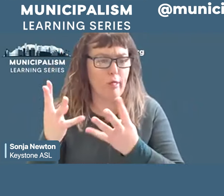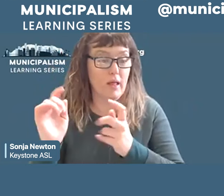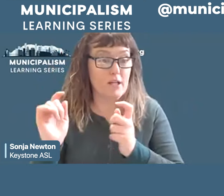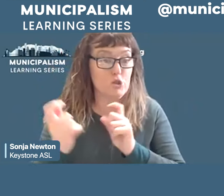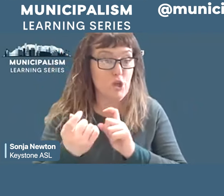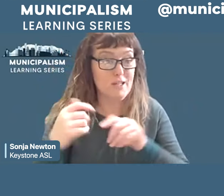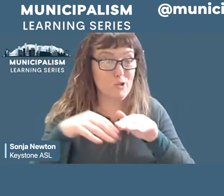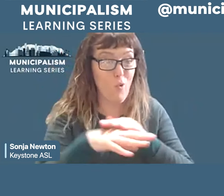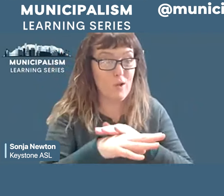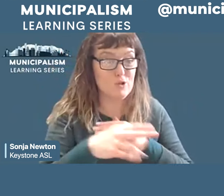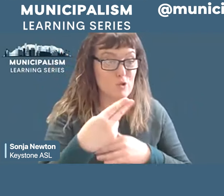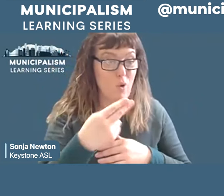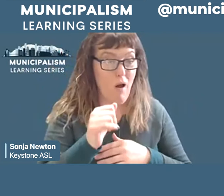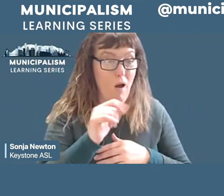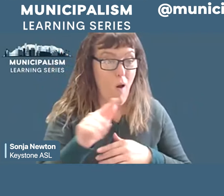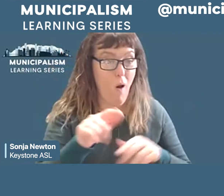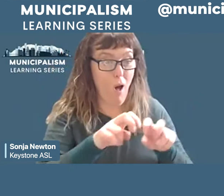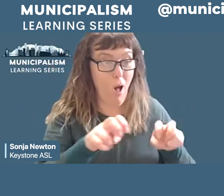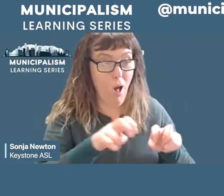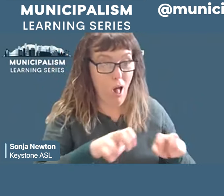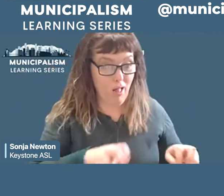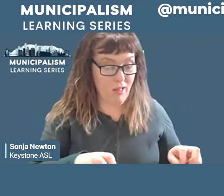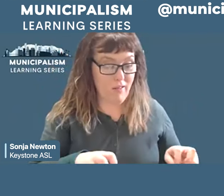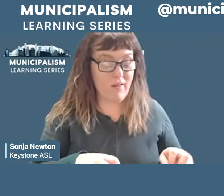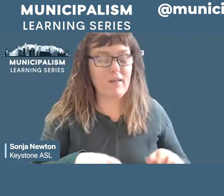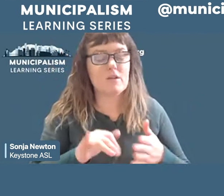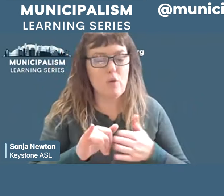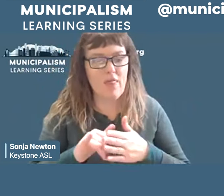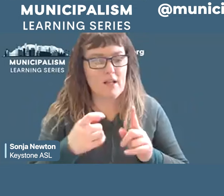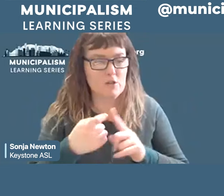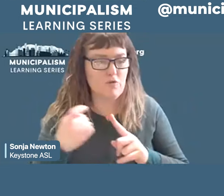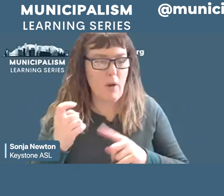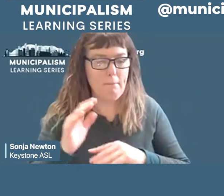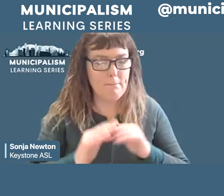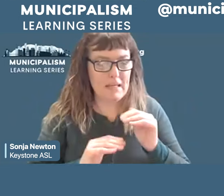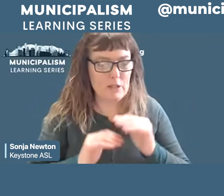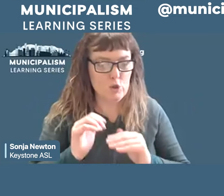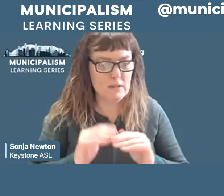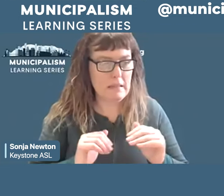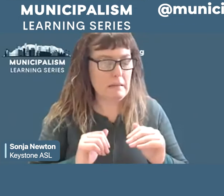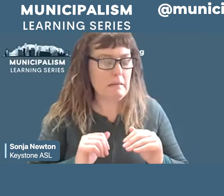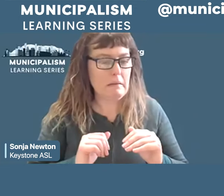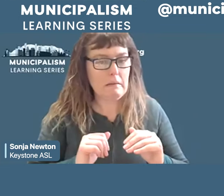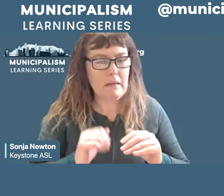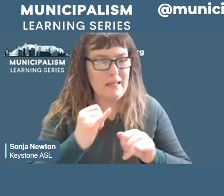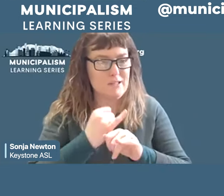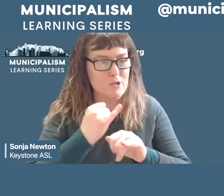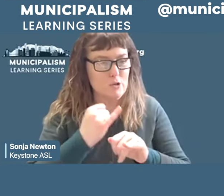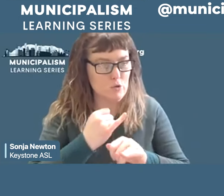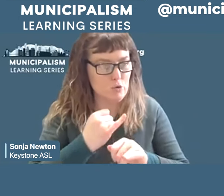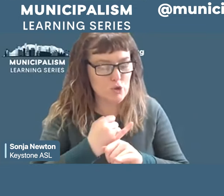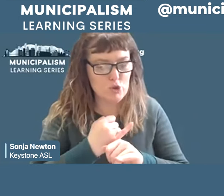Some of that success came from building counter-institutions. They stressed the day-to-day work of party organization.